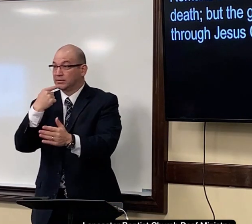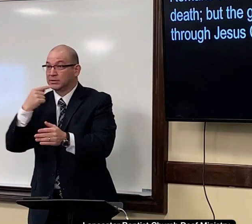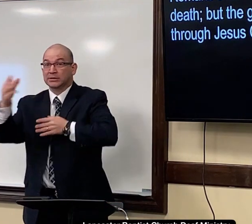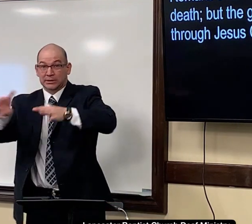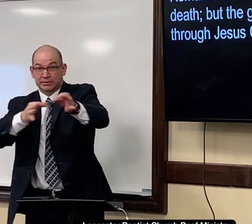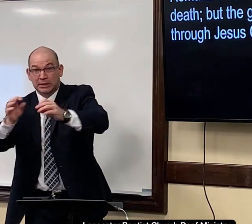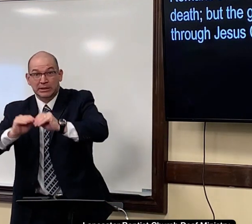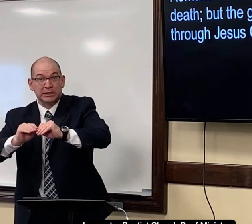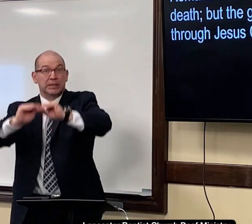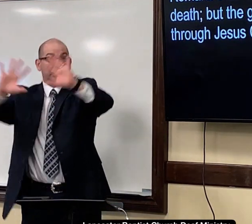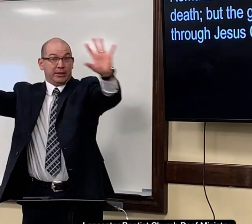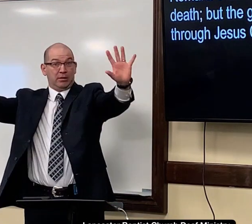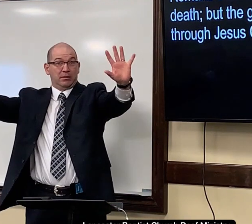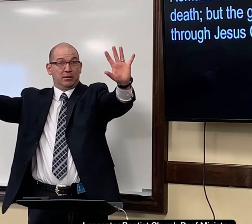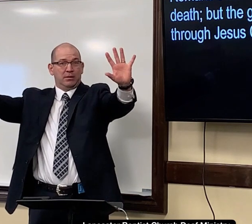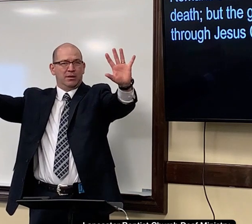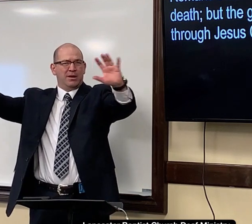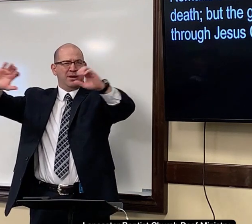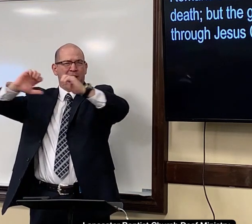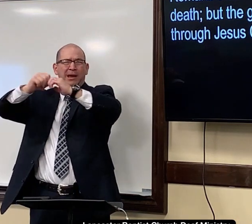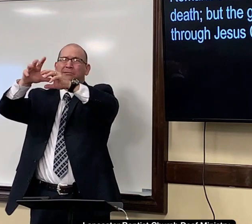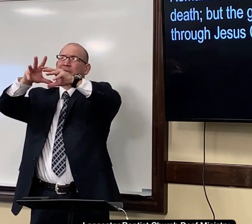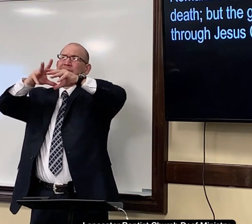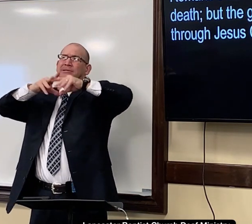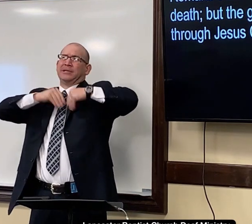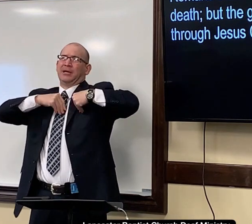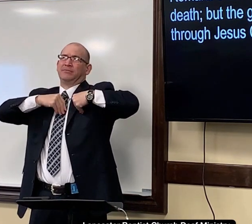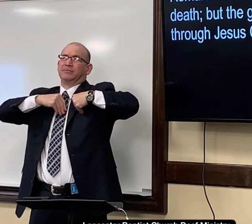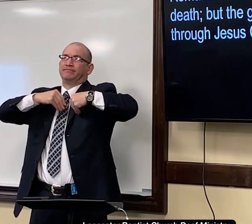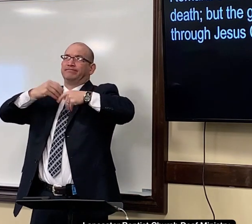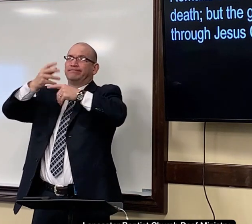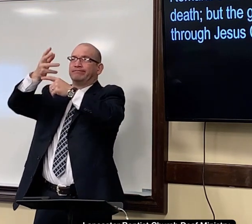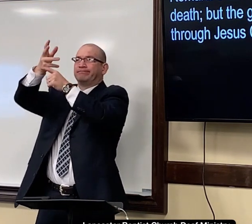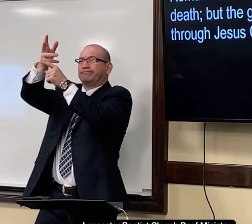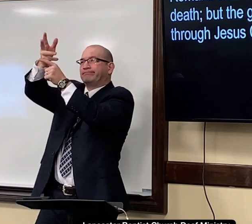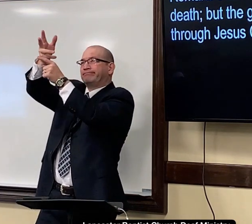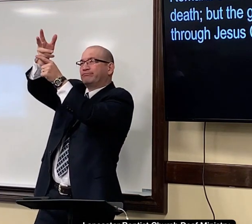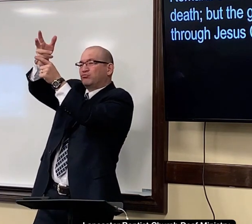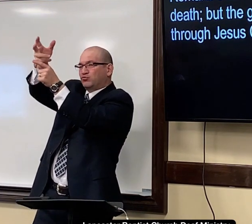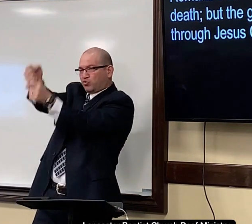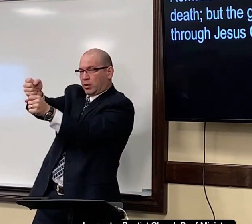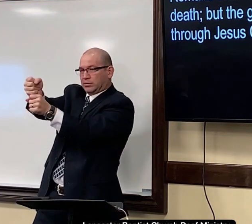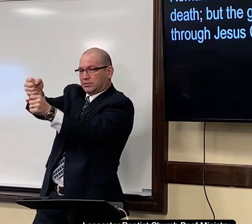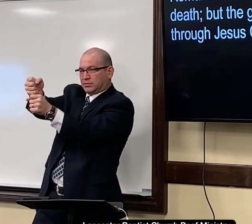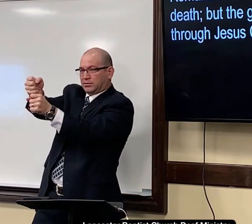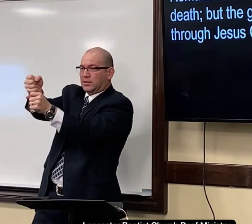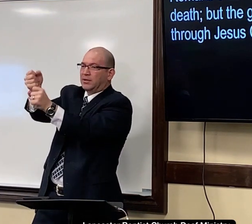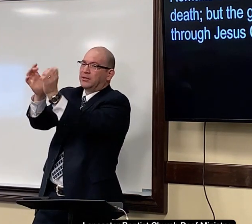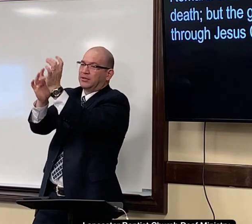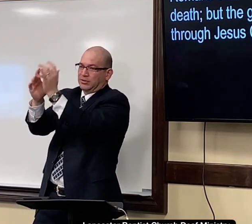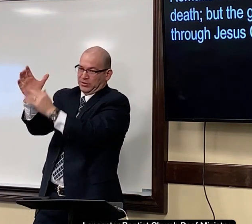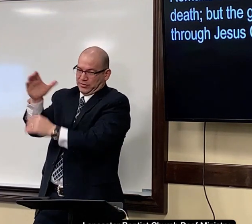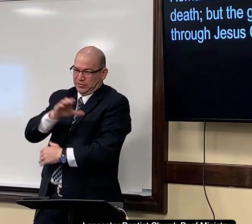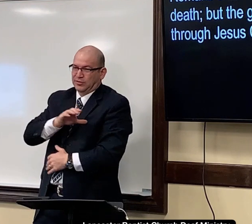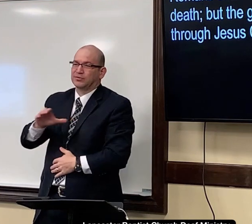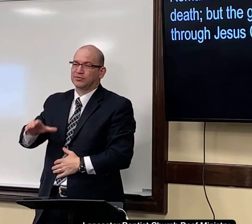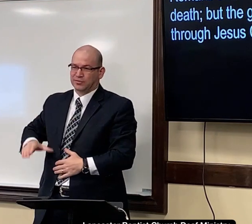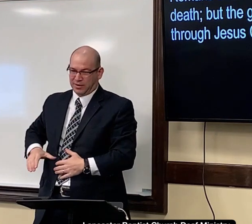the bible explains this quite clearly how to receive this gift is through trusting in jesus christ